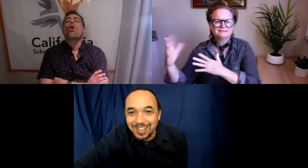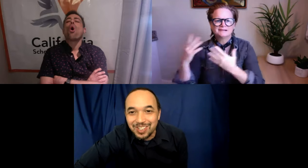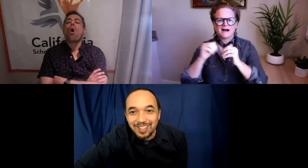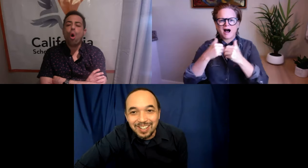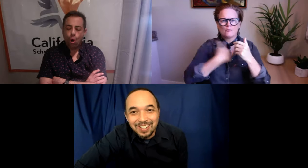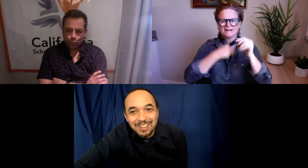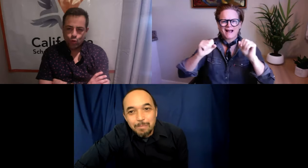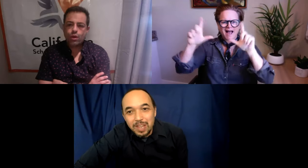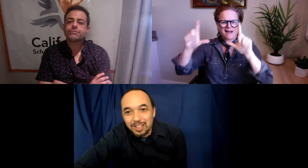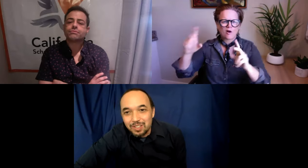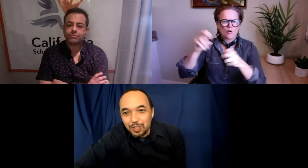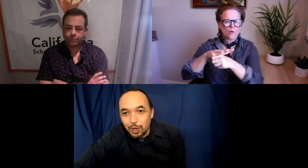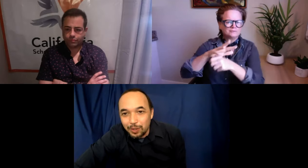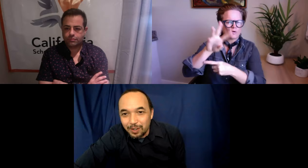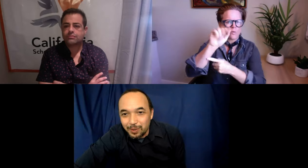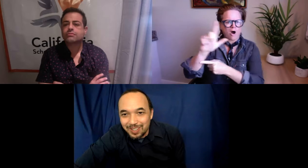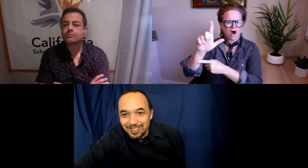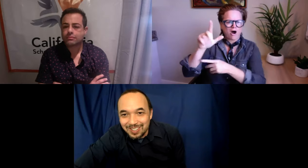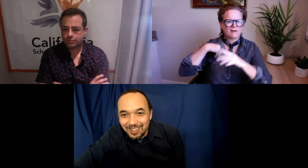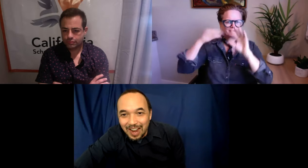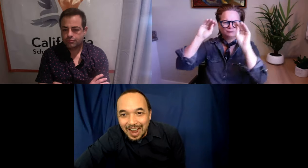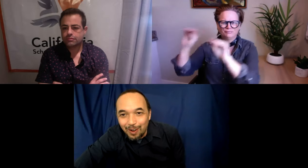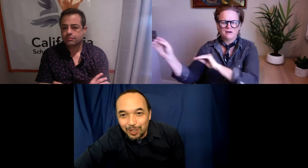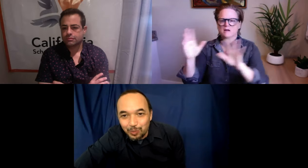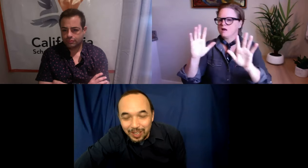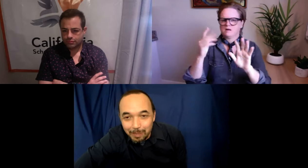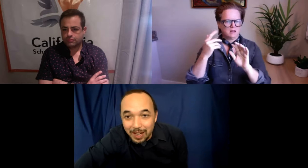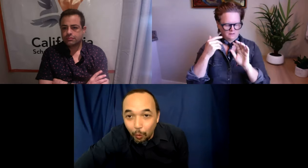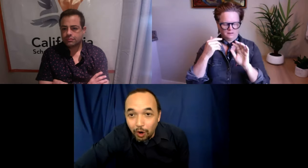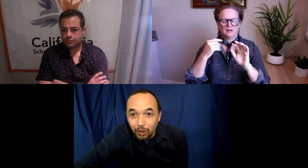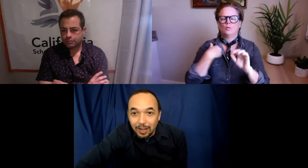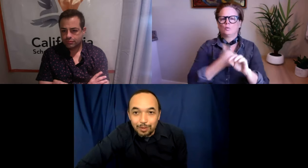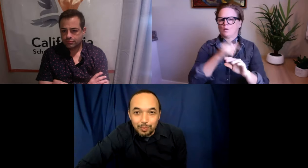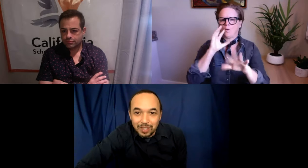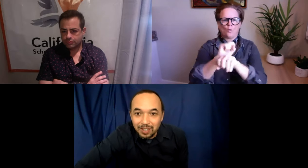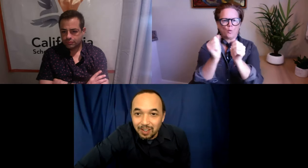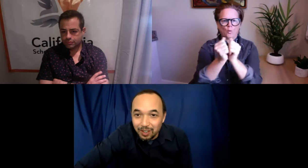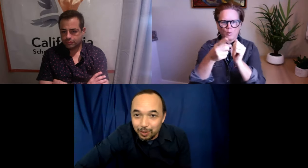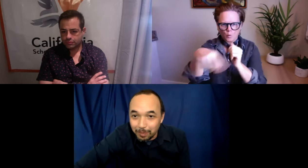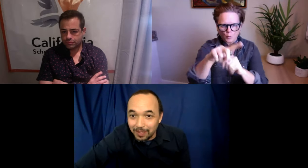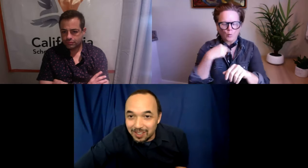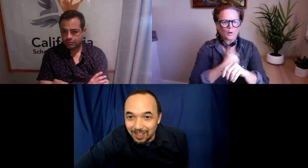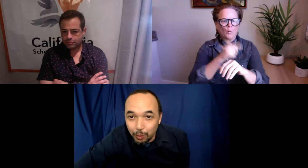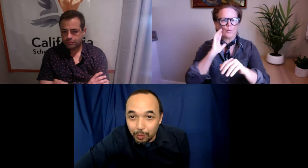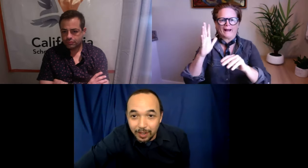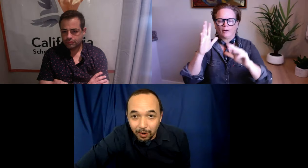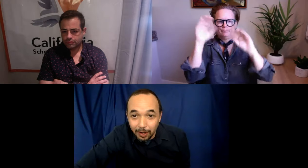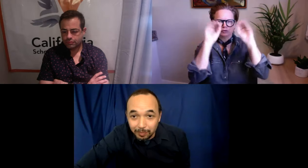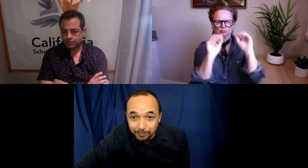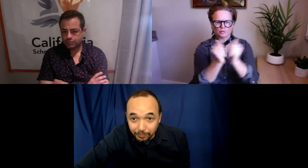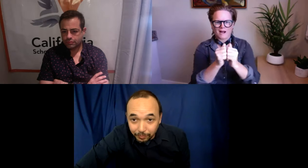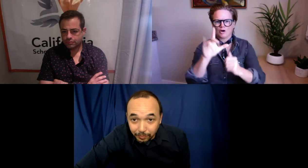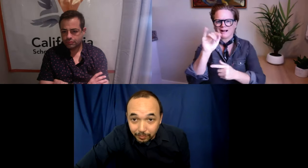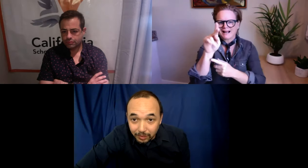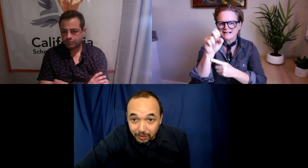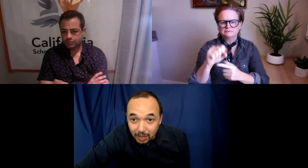information. And so, you know, the question is, you know, how can we make a wall? How can we do some of these things where we are?